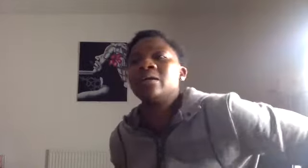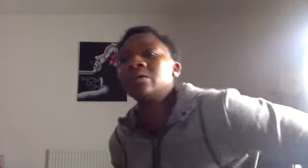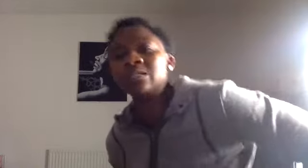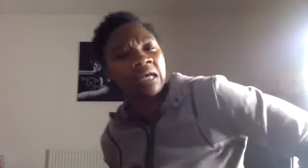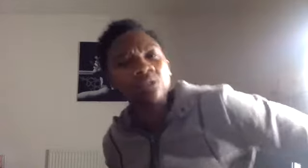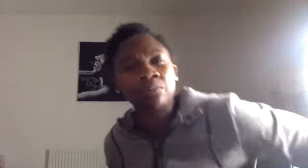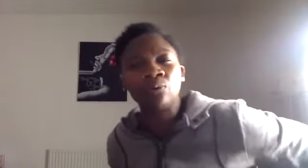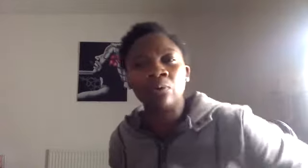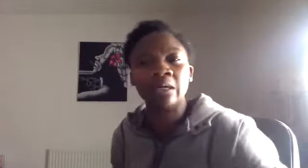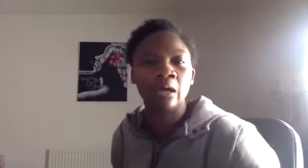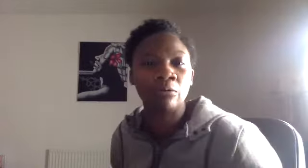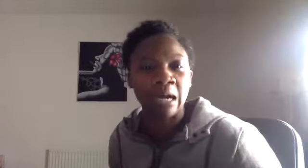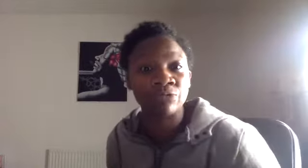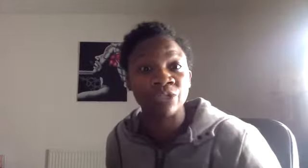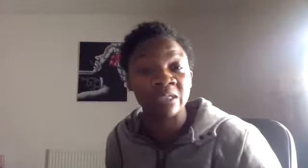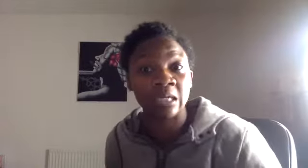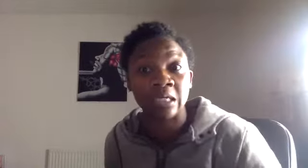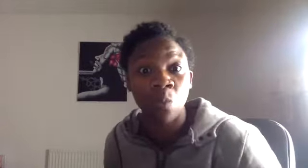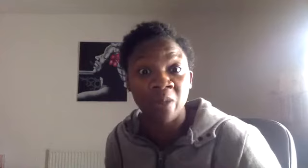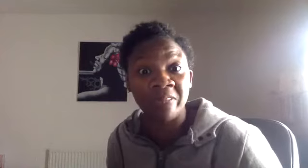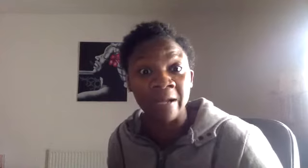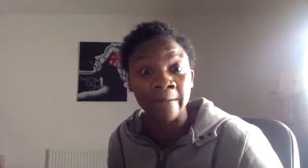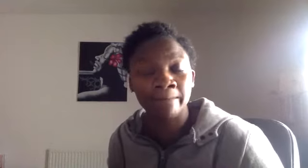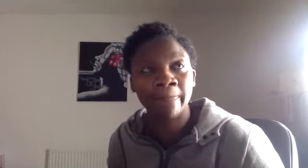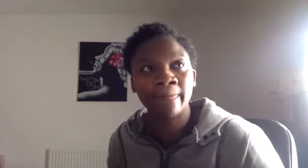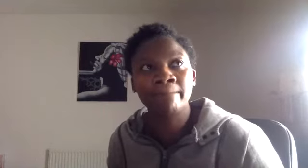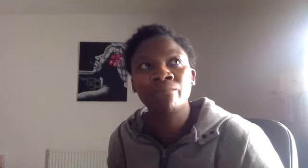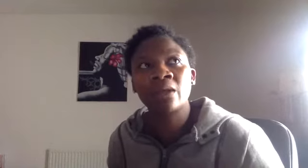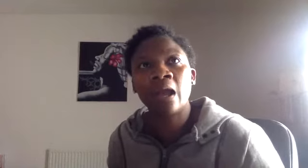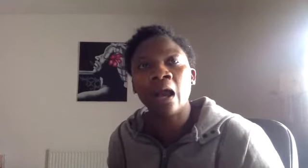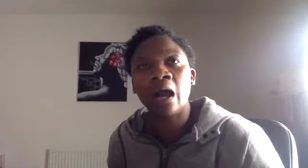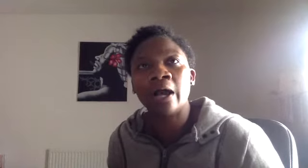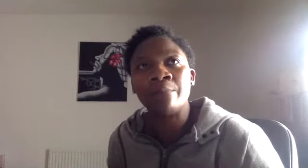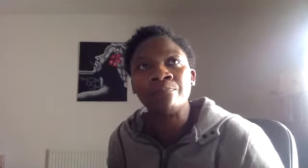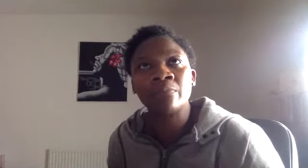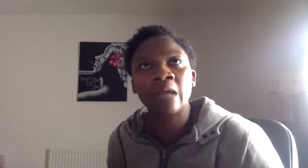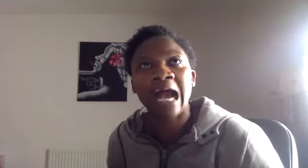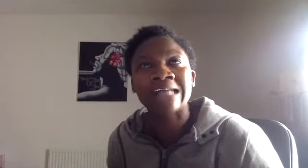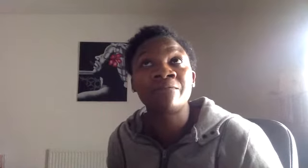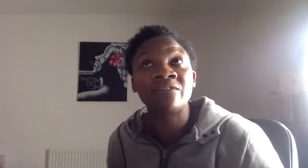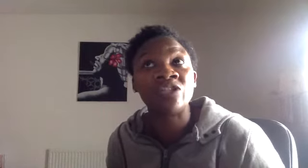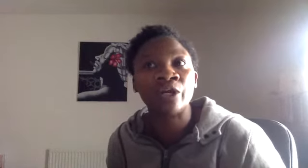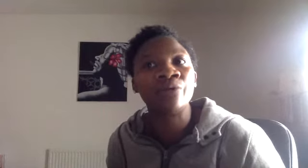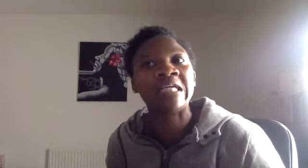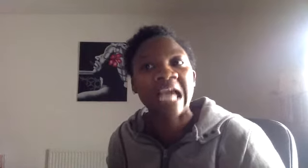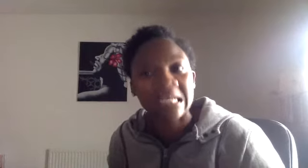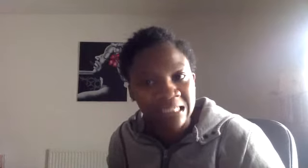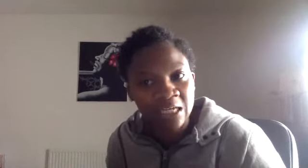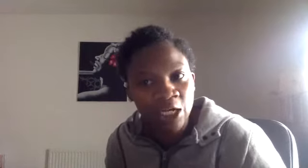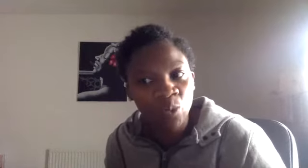So that support around you is, is one thing. Um, as a physio, yes, we